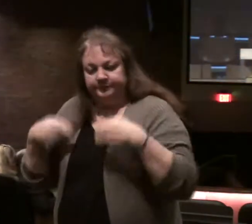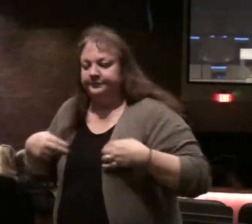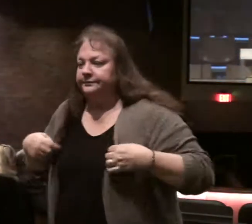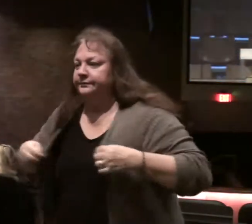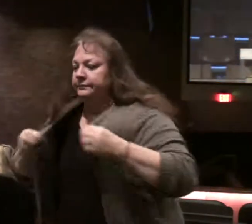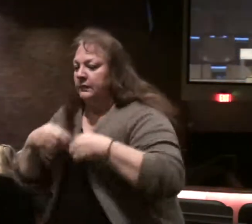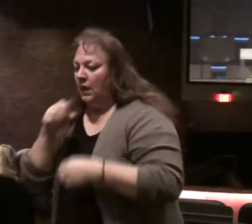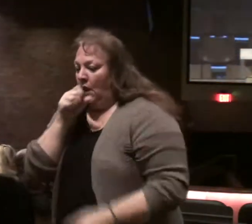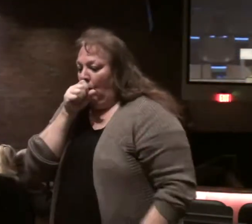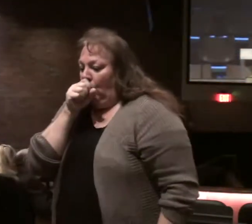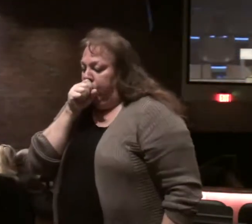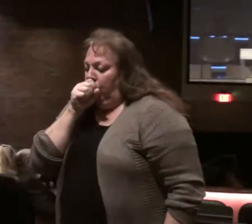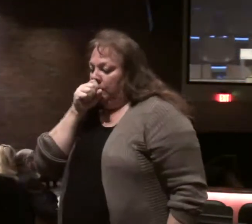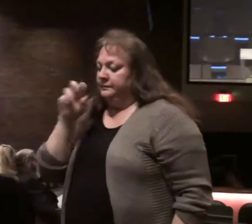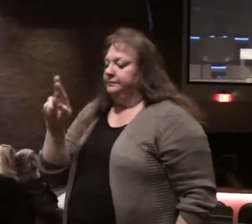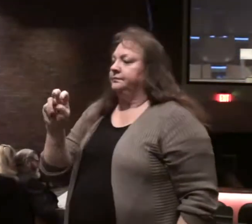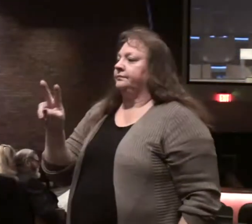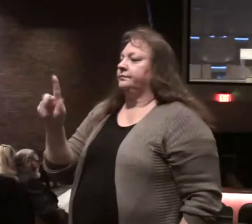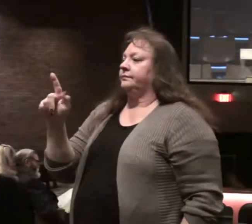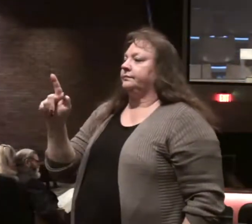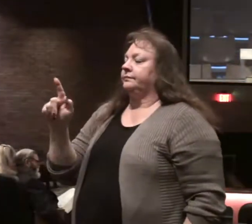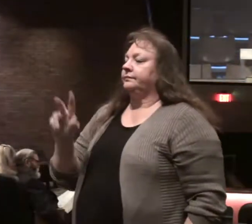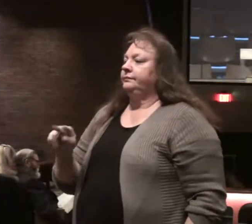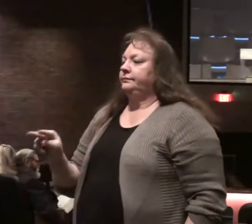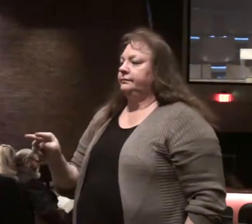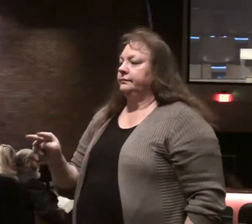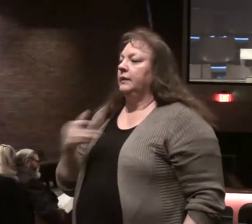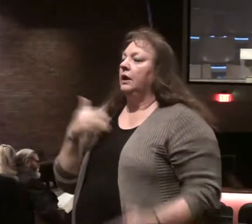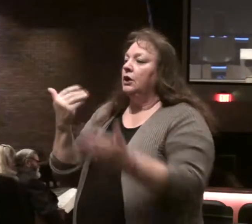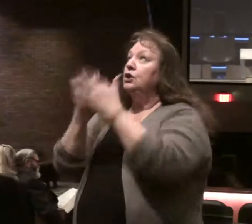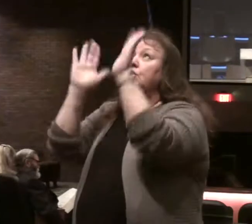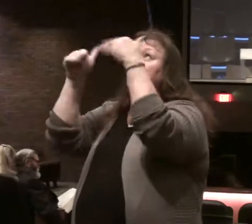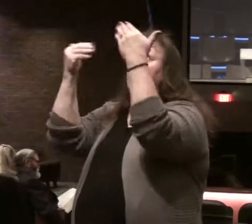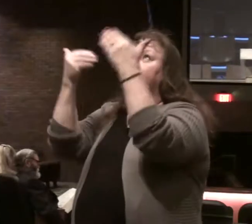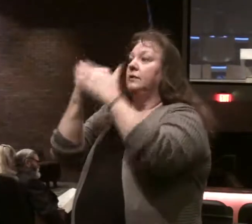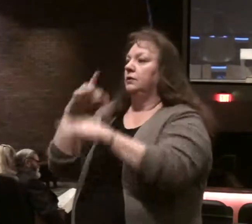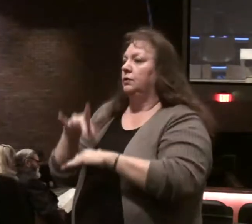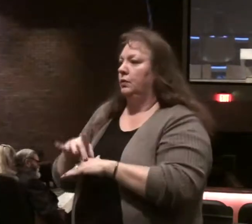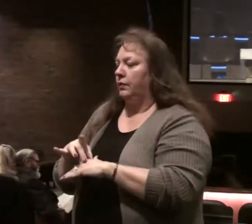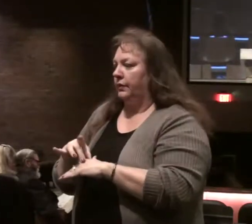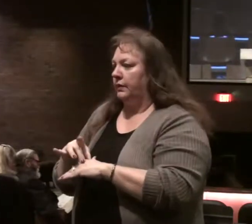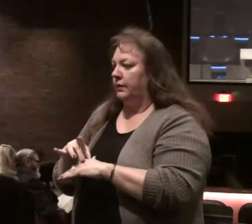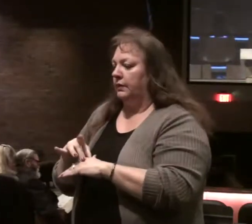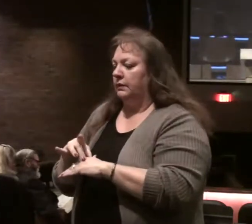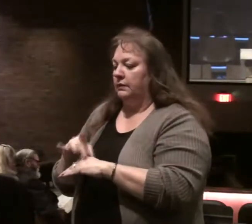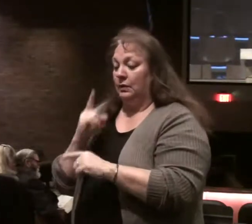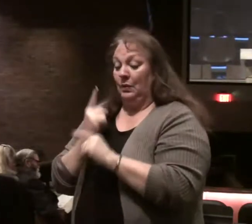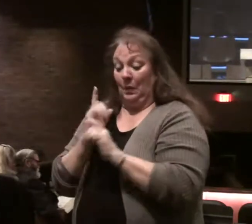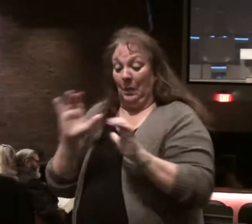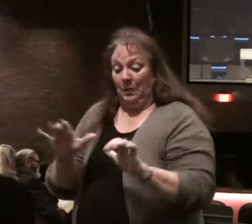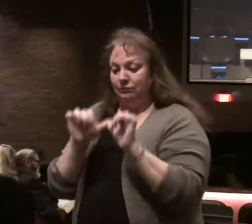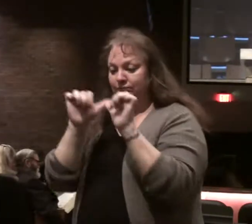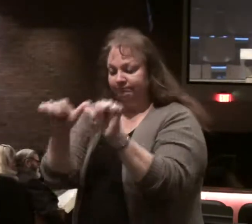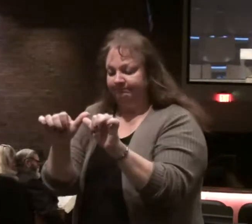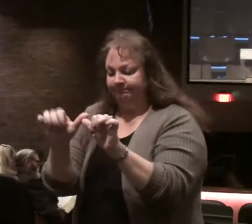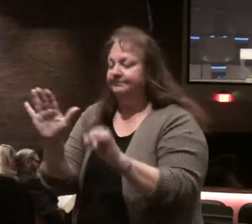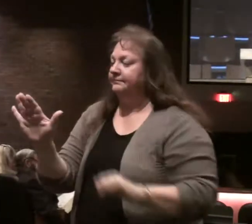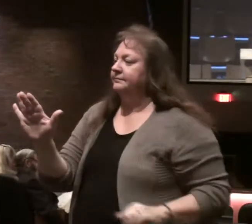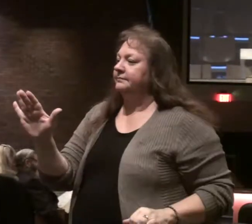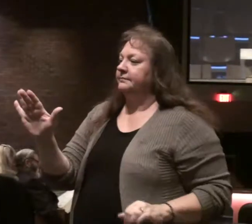and then Revelation 21 and 22 have the new heavens and the new earth which only righteousness will go to